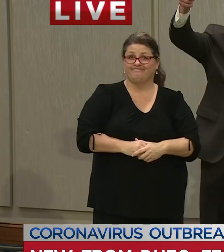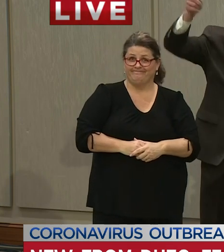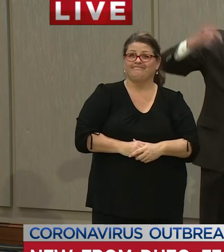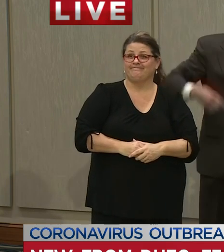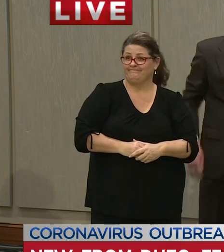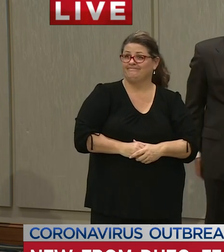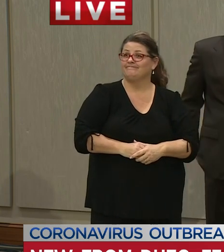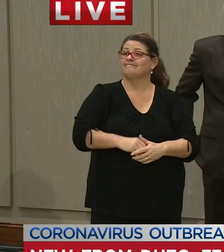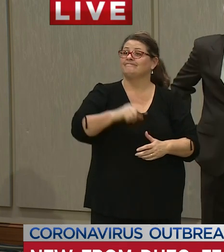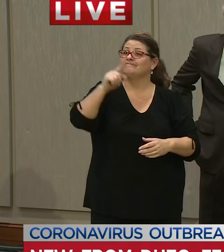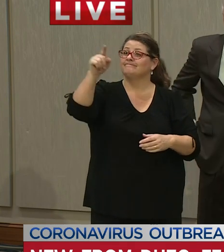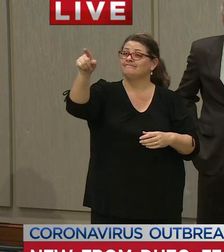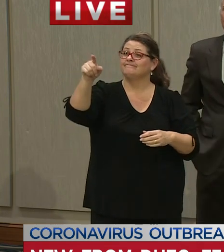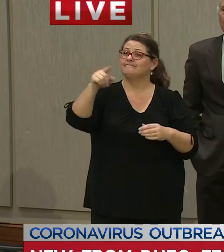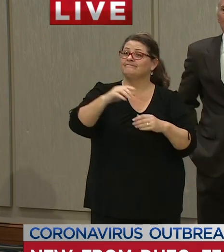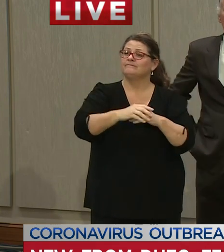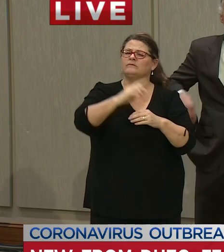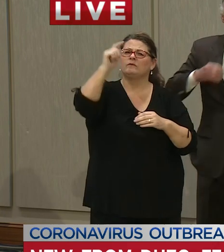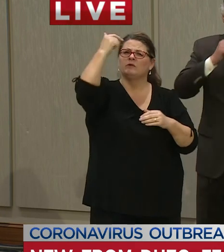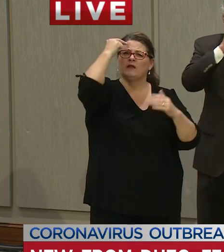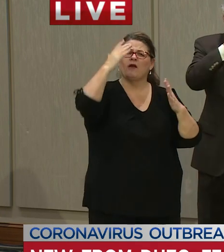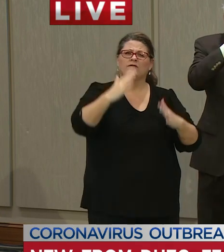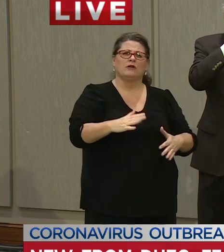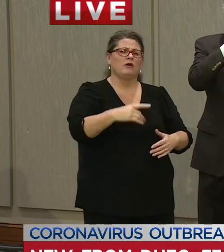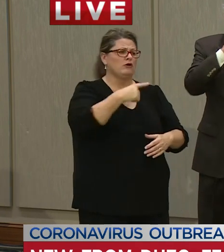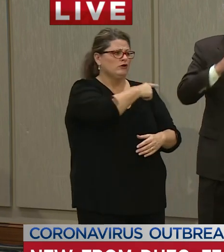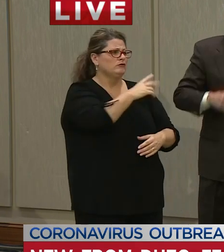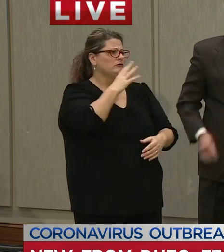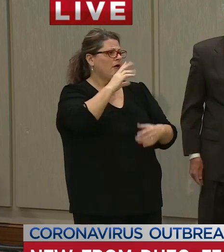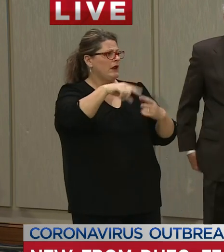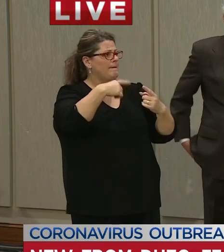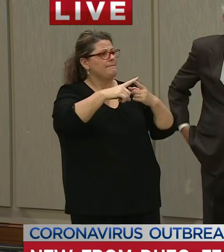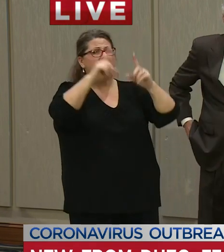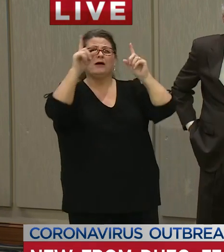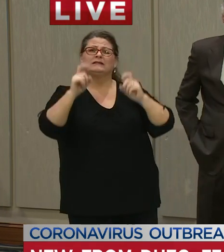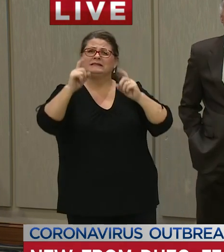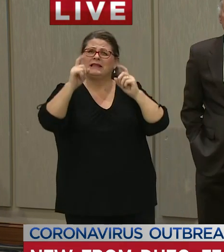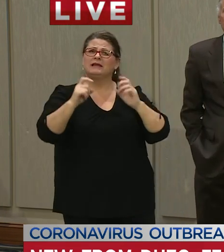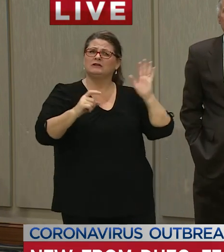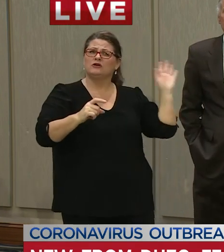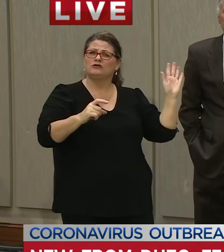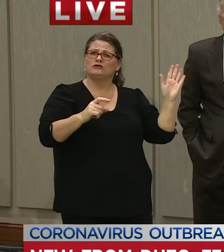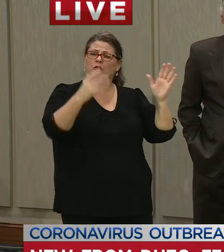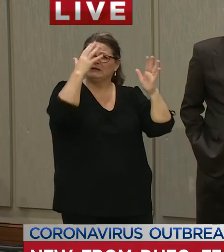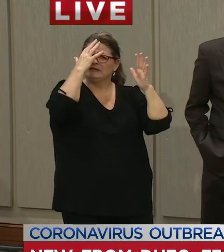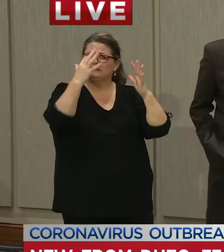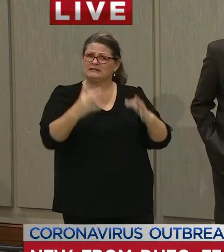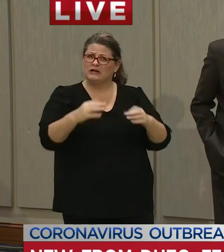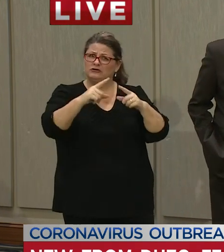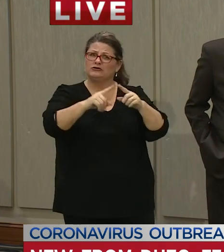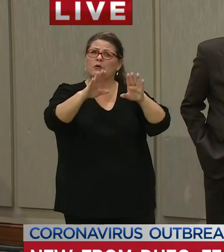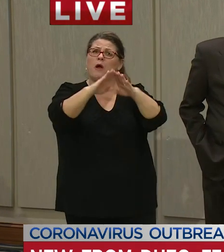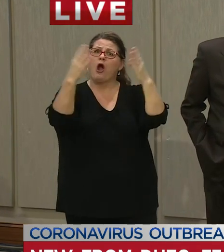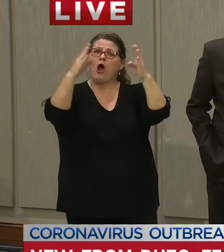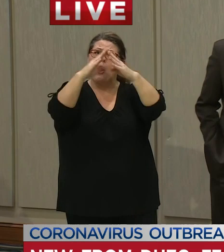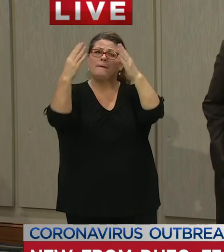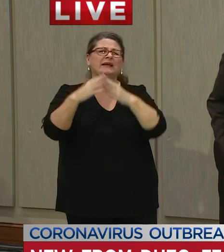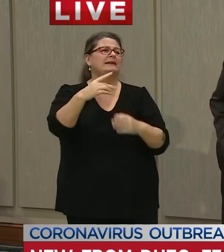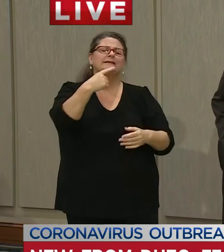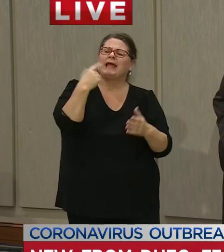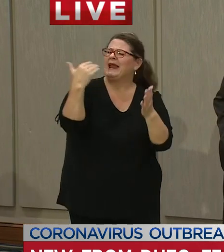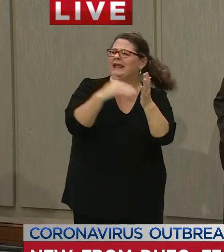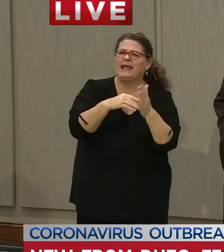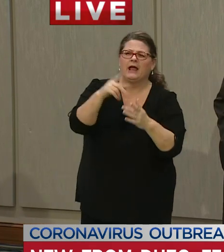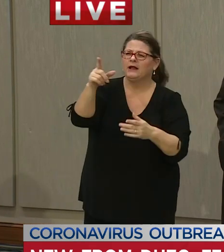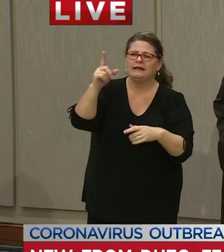yes governor if you can talk about the role of testing and your decisions going forward in terms of reopening the economy i'm sorry i couldn't